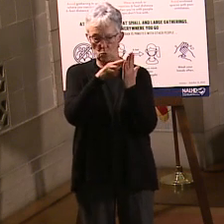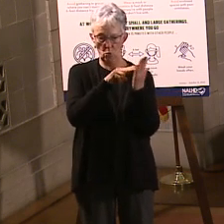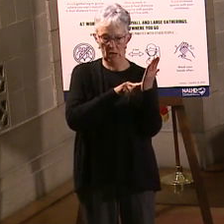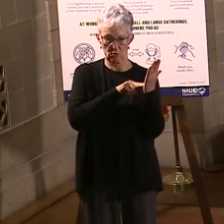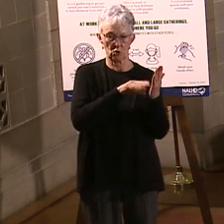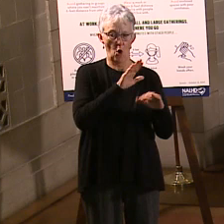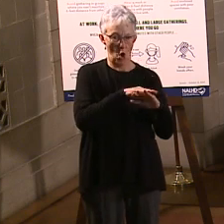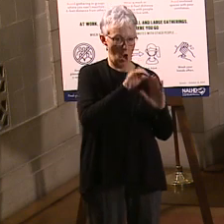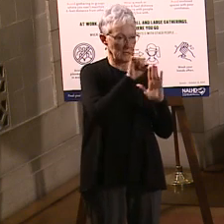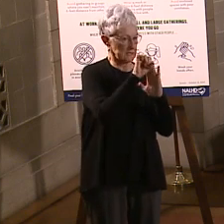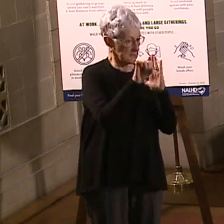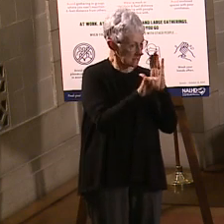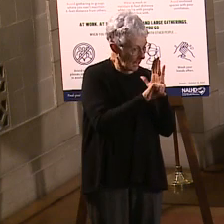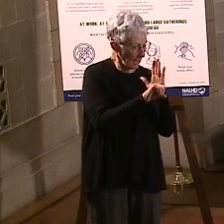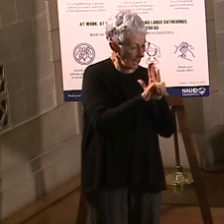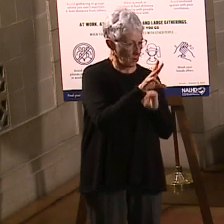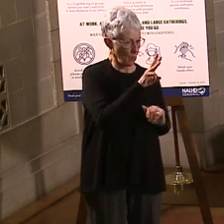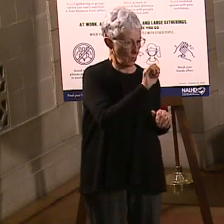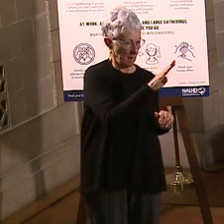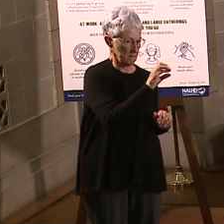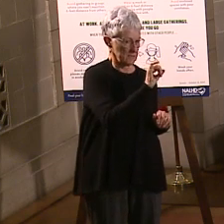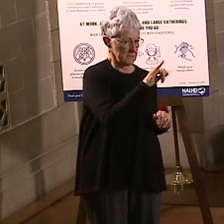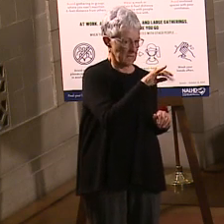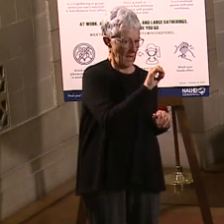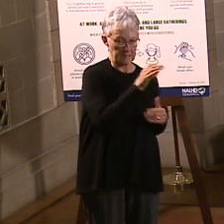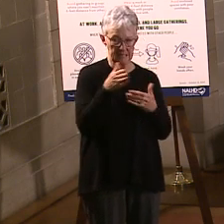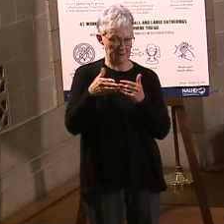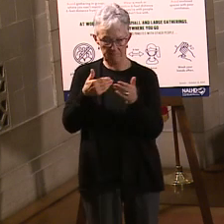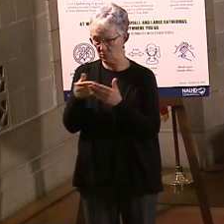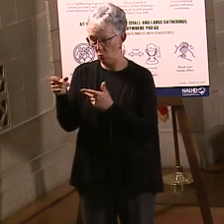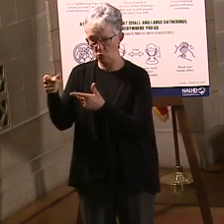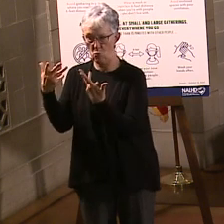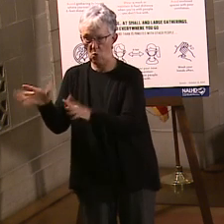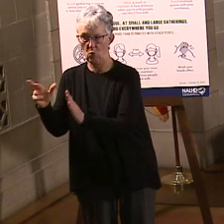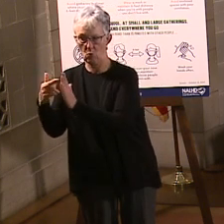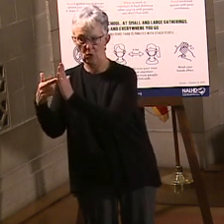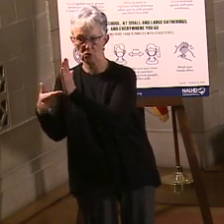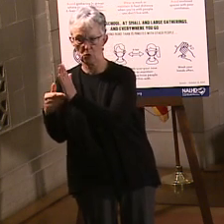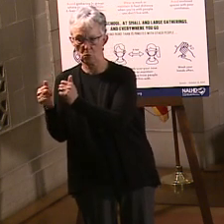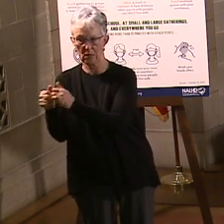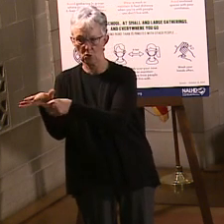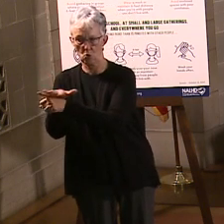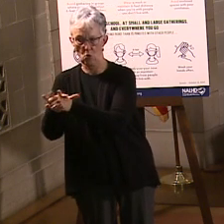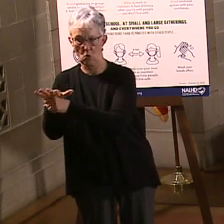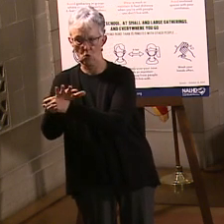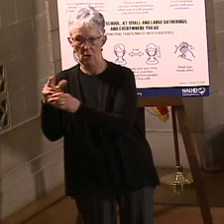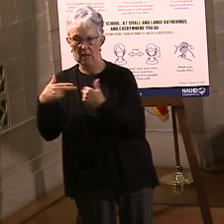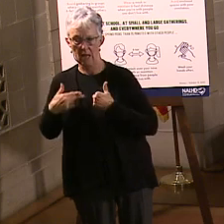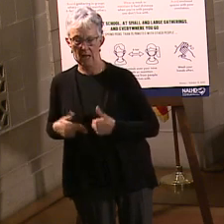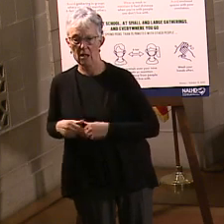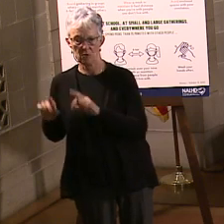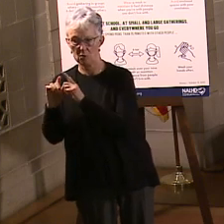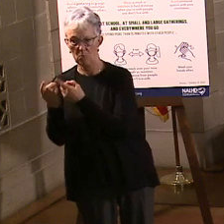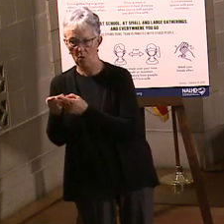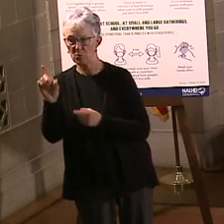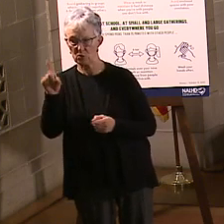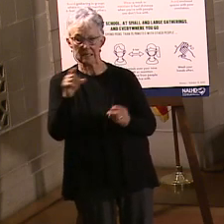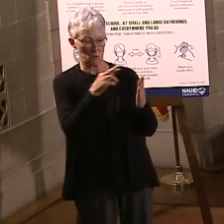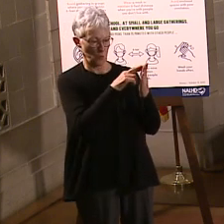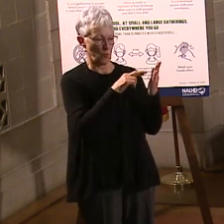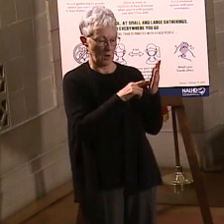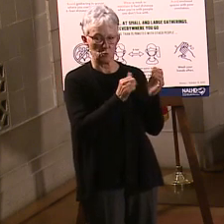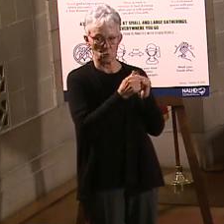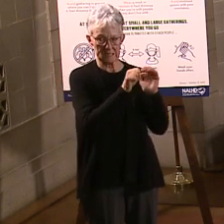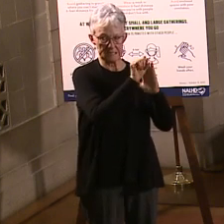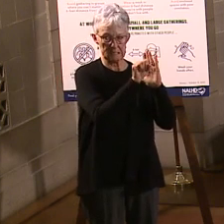the state website with those. And that's the only reason. Otherwise, you're registered. Okay, if you want to flip back for me, Ryan, thank you. Okay.